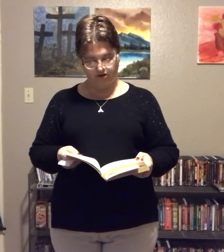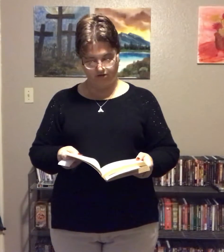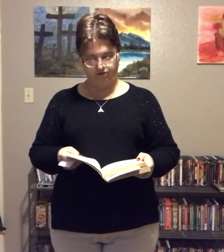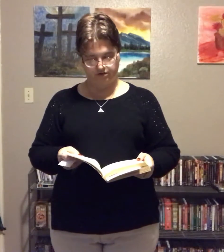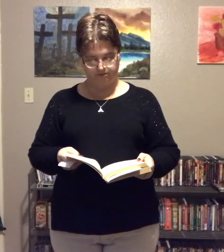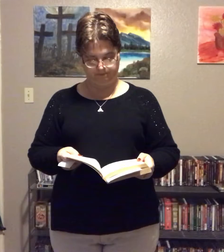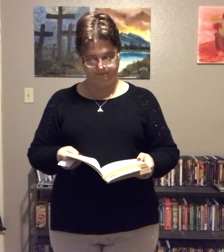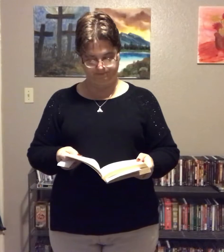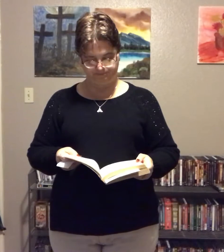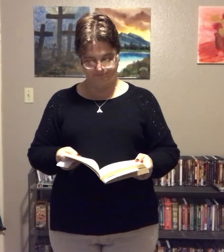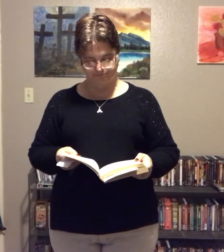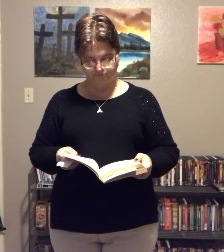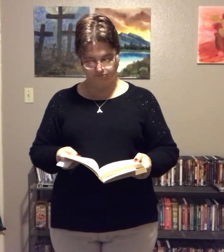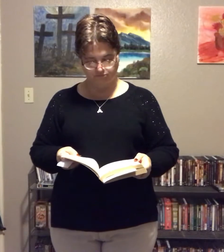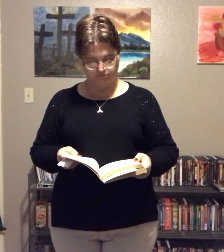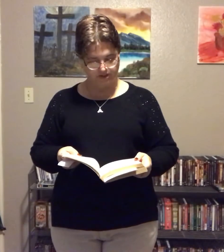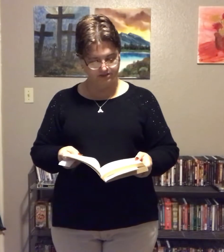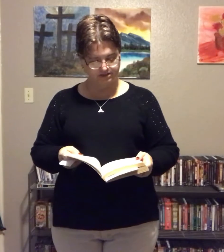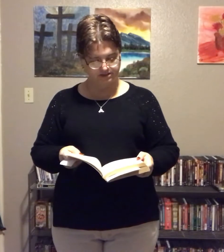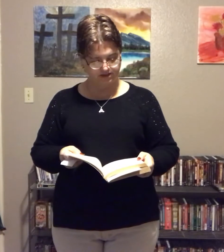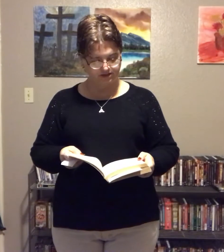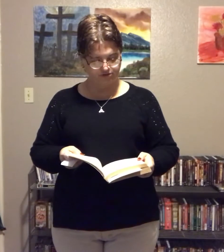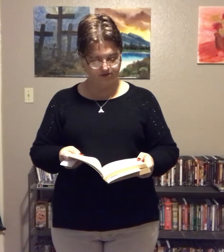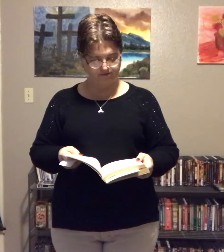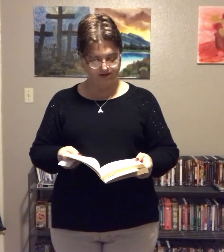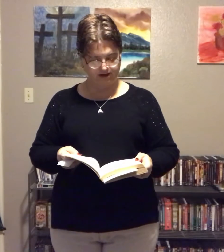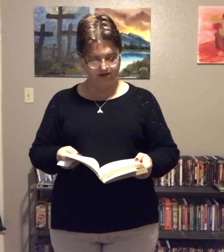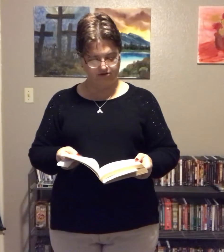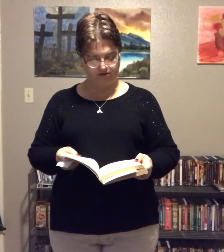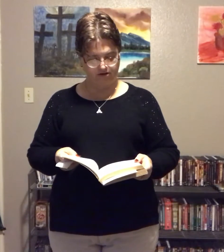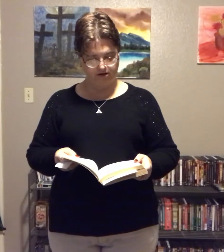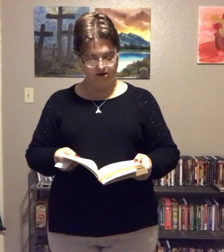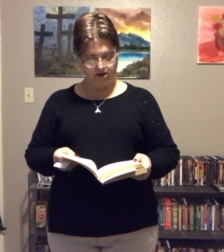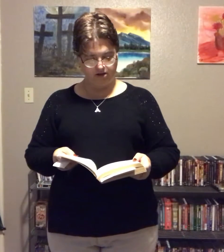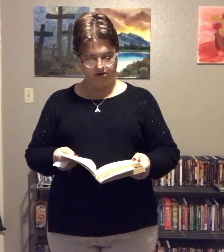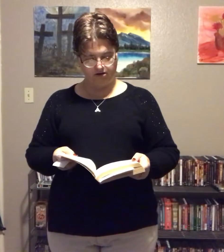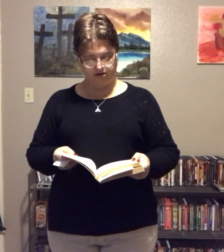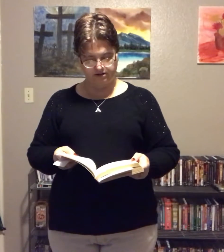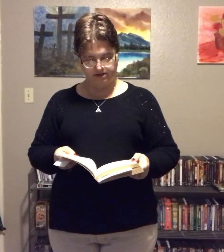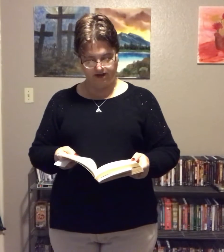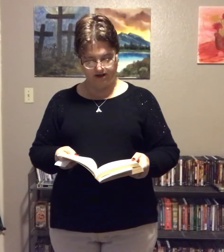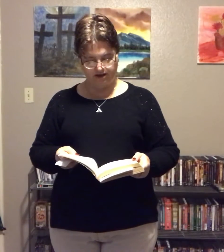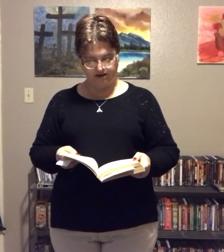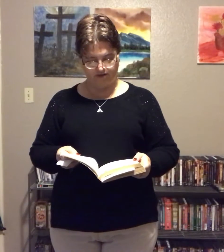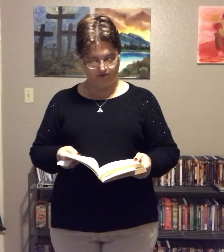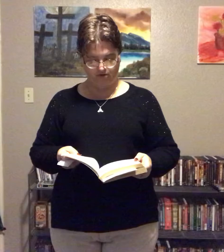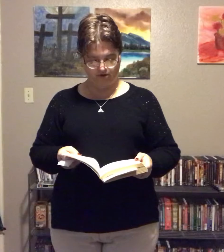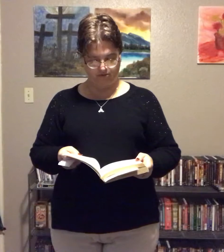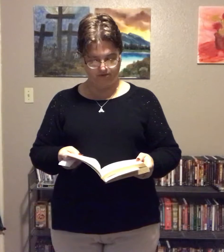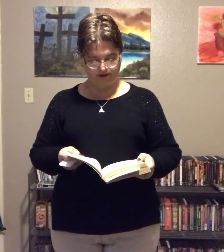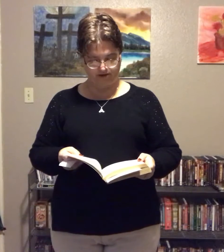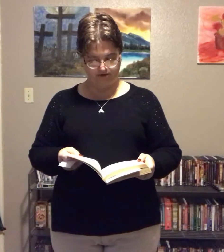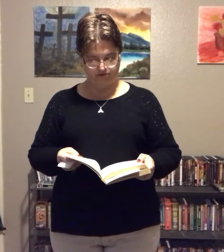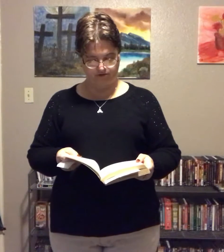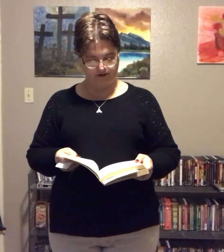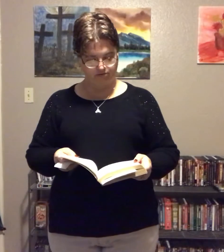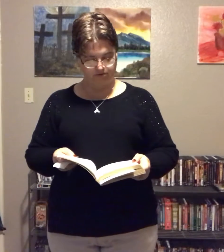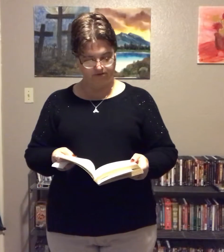years since I enjoyed a vacation. The longest I had ever gone without exercise was